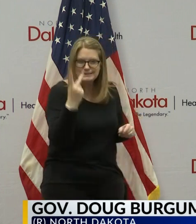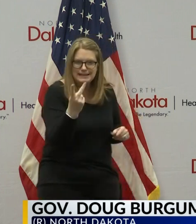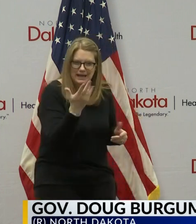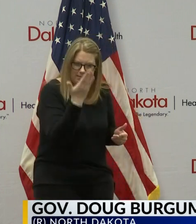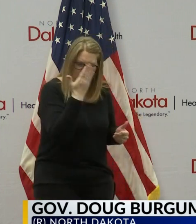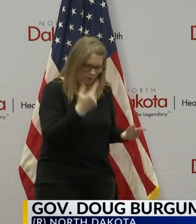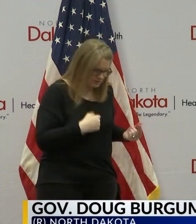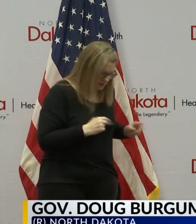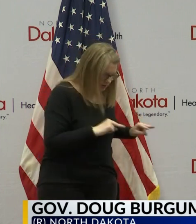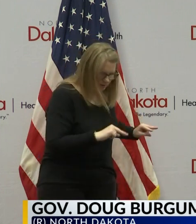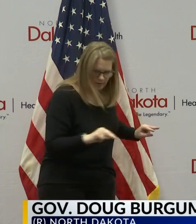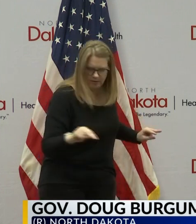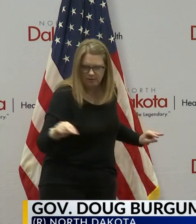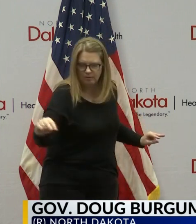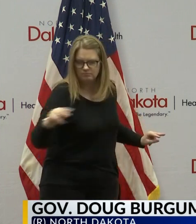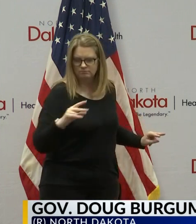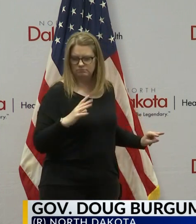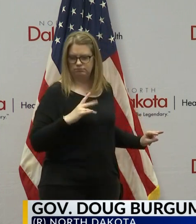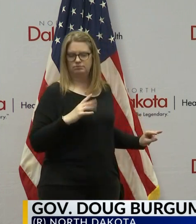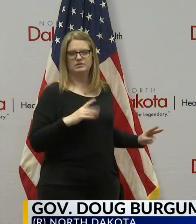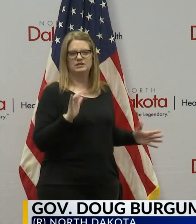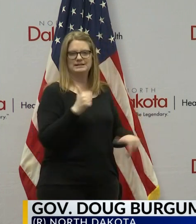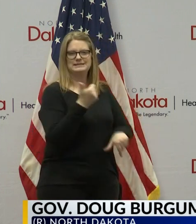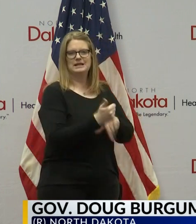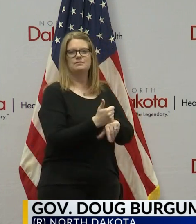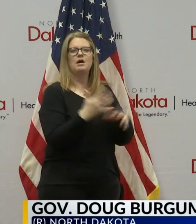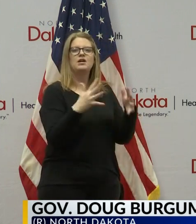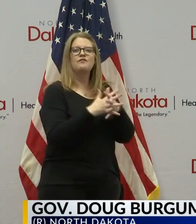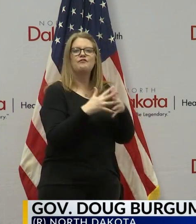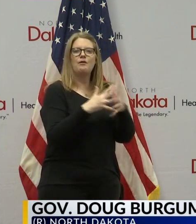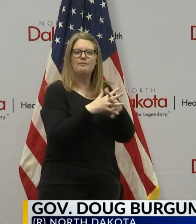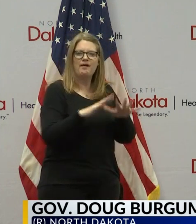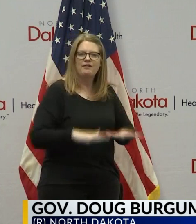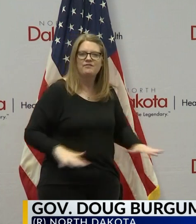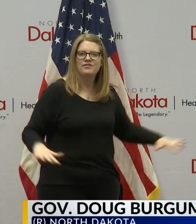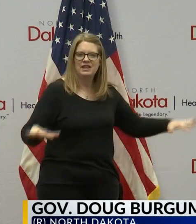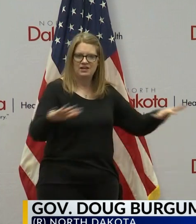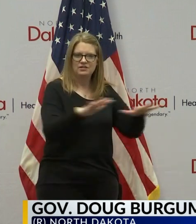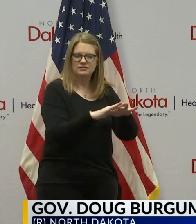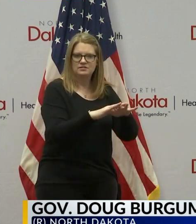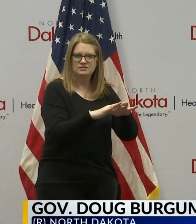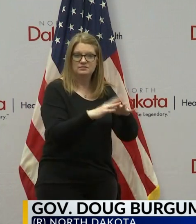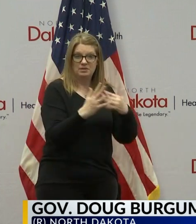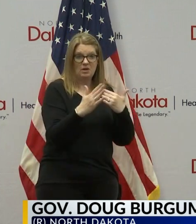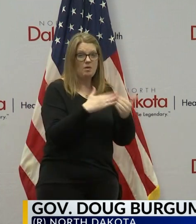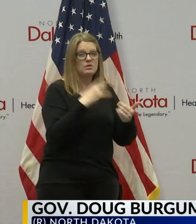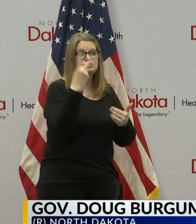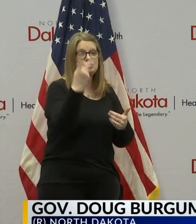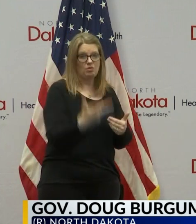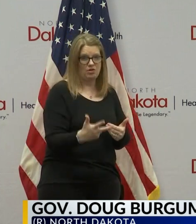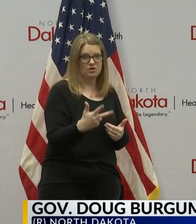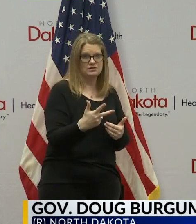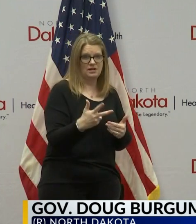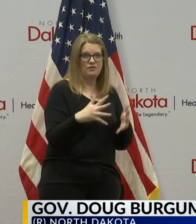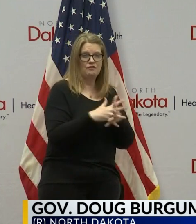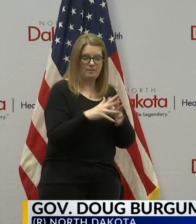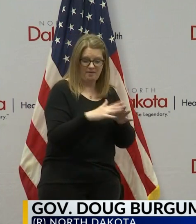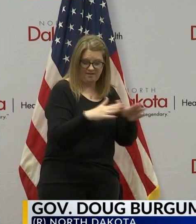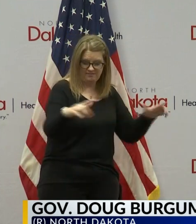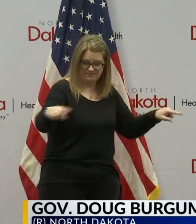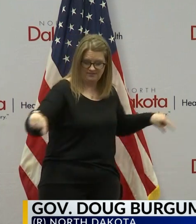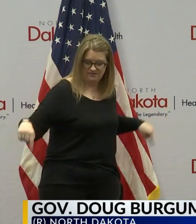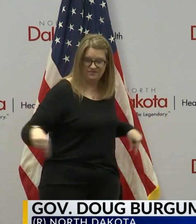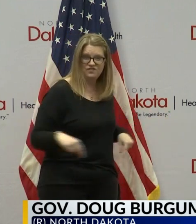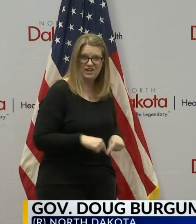they you put them on a put them down on a football field and they would cover almost two-thirds of the length of a field and so